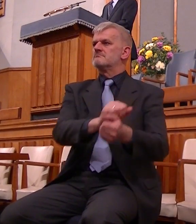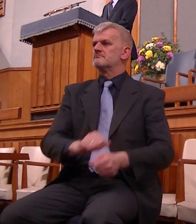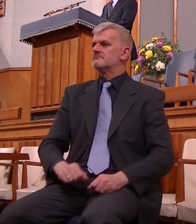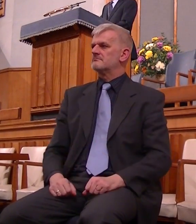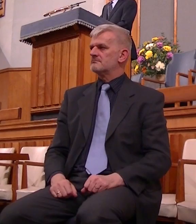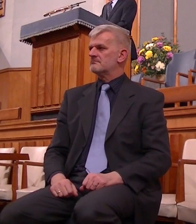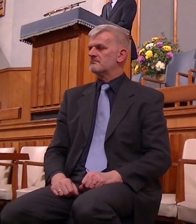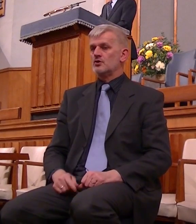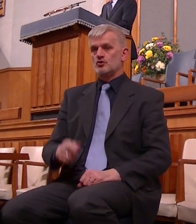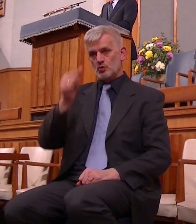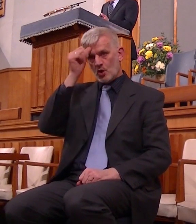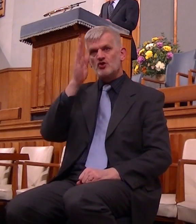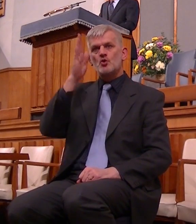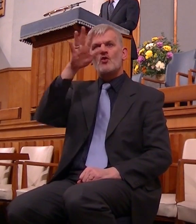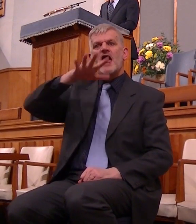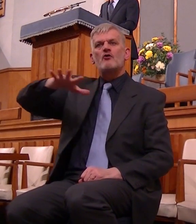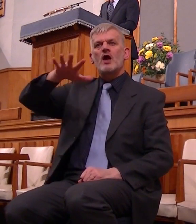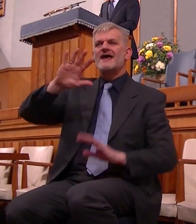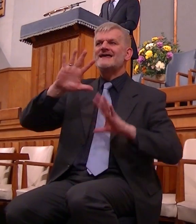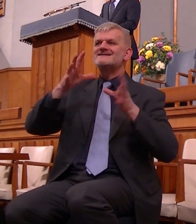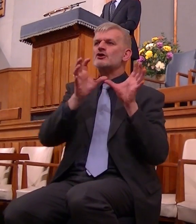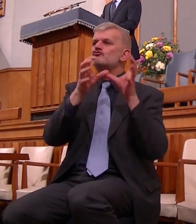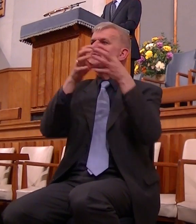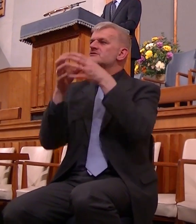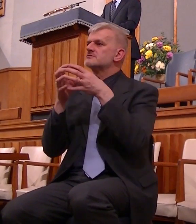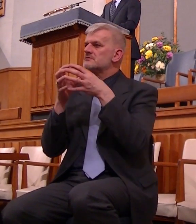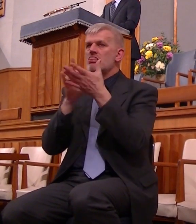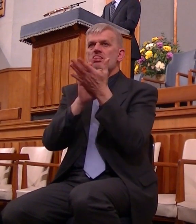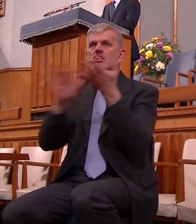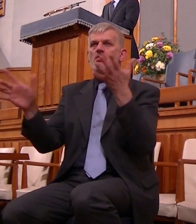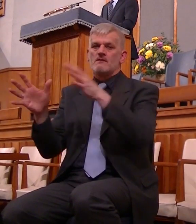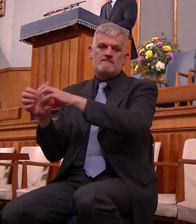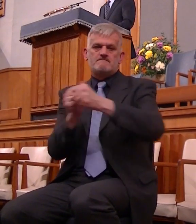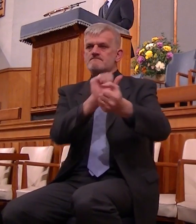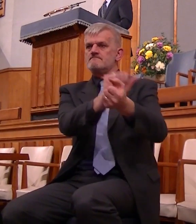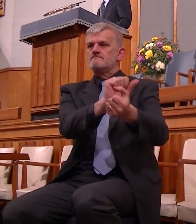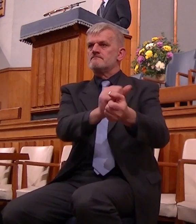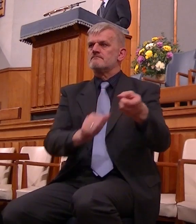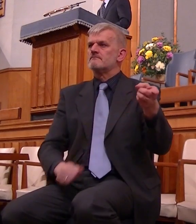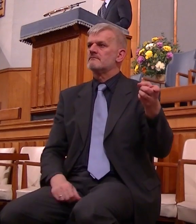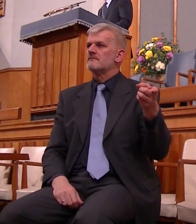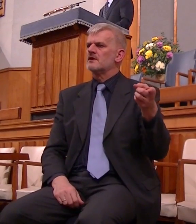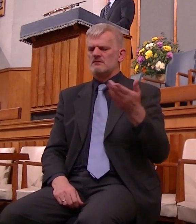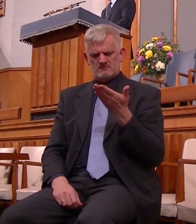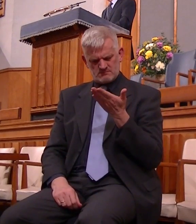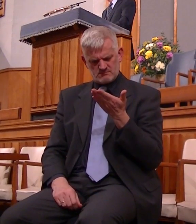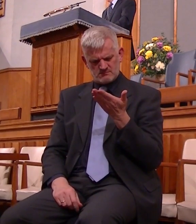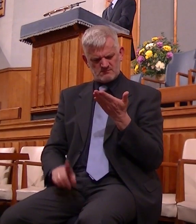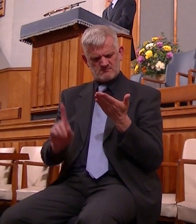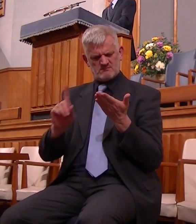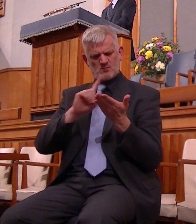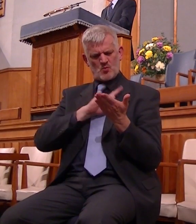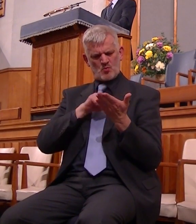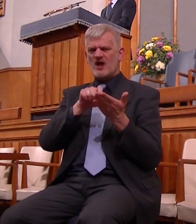as they were so what are they doing here in a prophecy well they are a kind of a figure or a picture